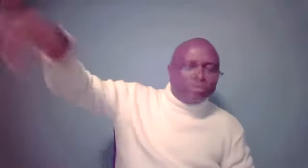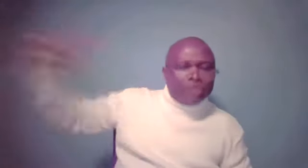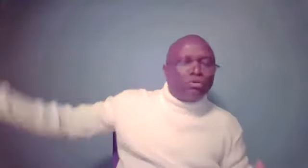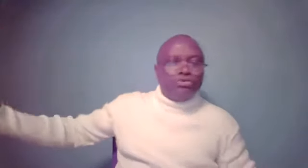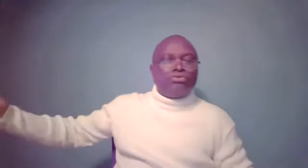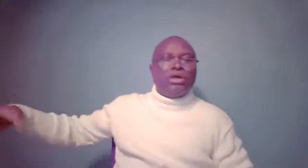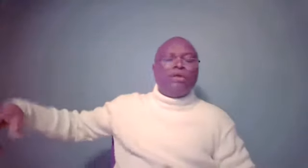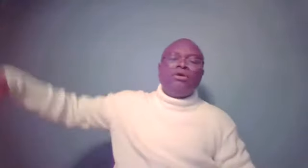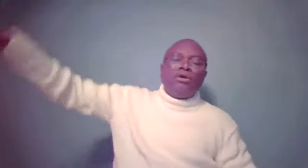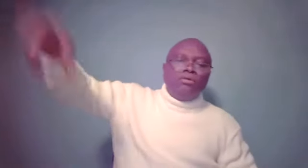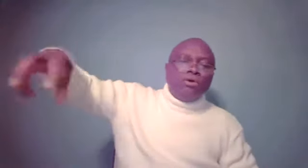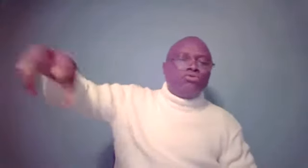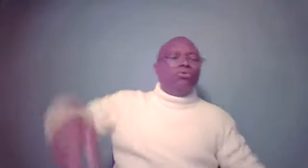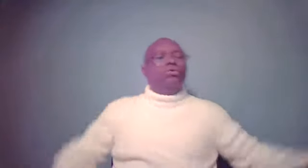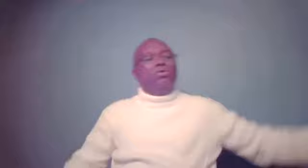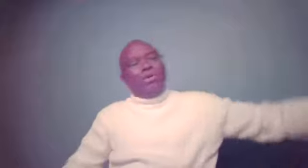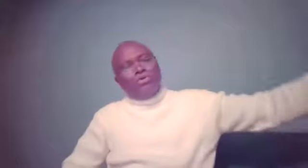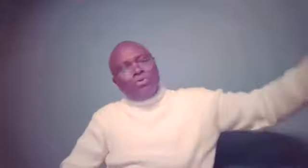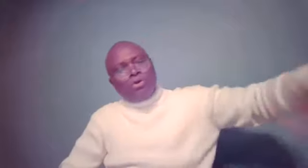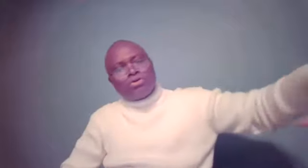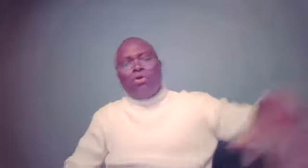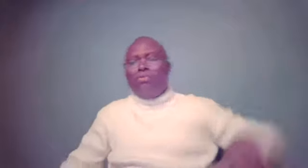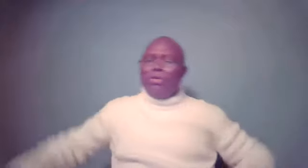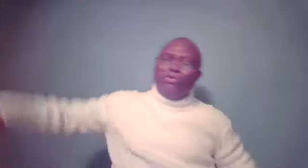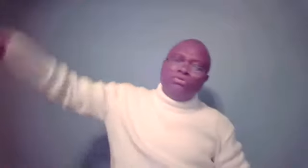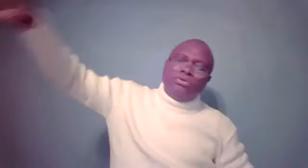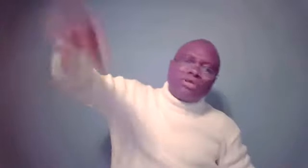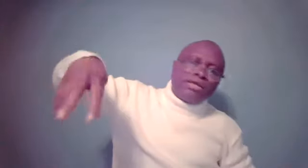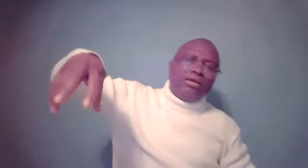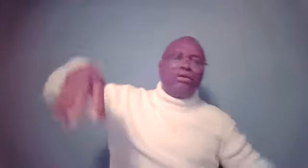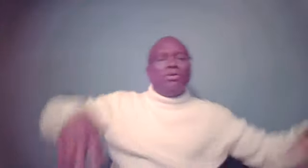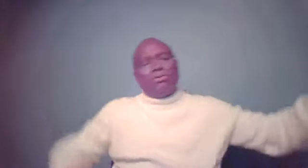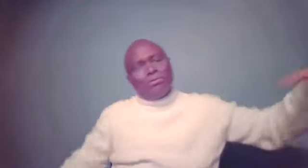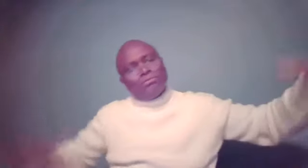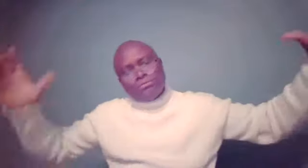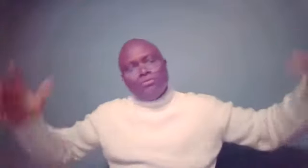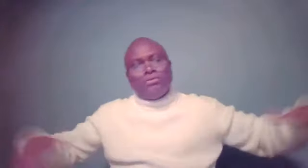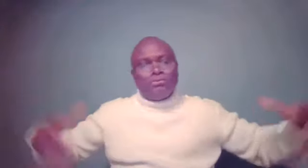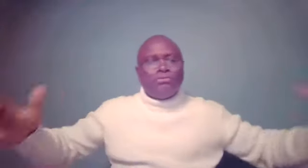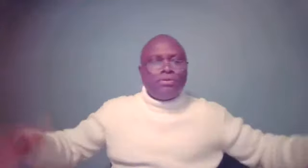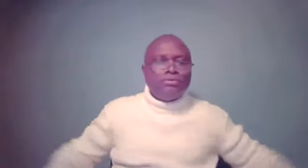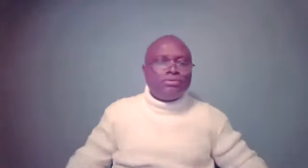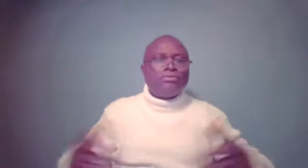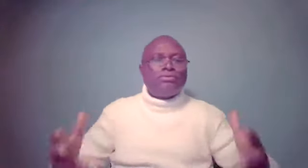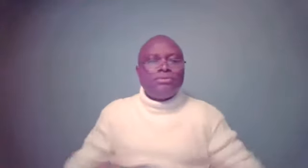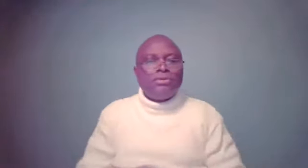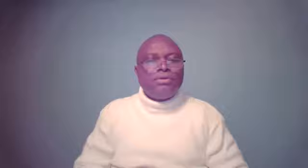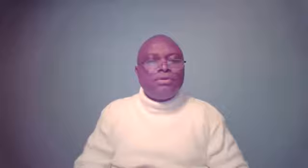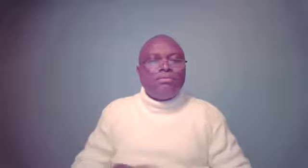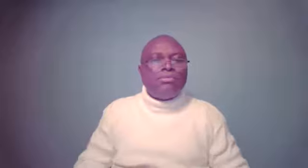but that's what we do today. We go to Google. We go to horoscope. We go to the psychic. We, you know, we go to all those. The Bible